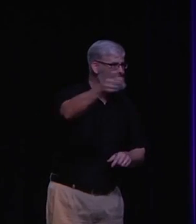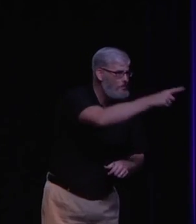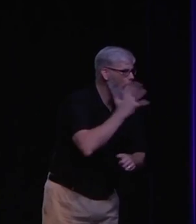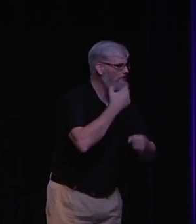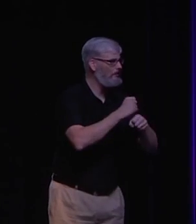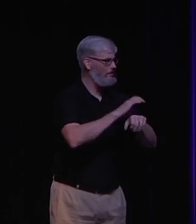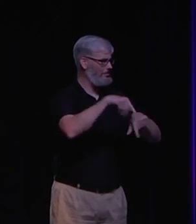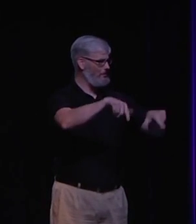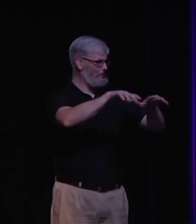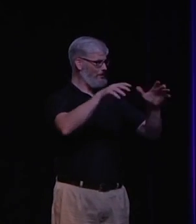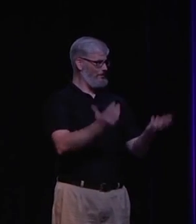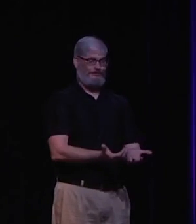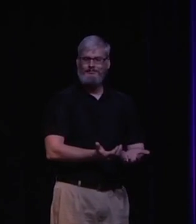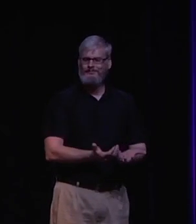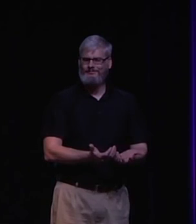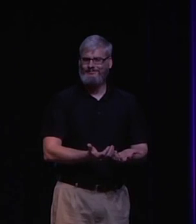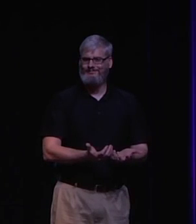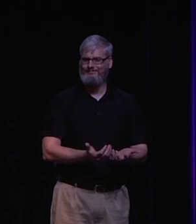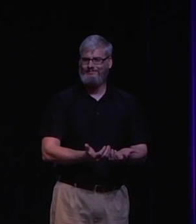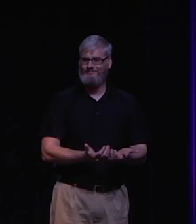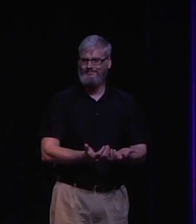What is the positive impact you can make on this earth?